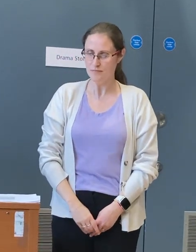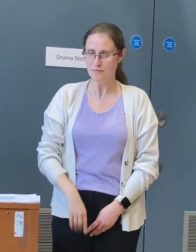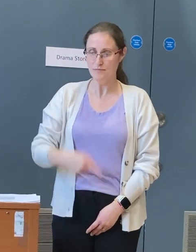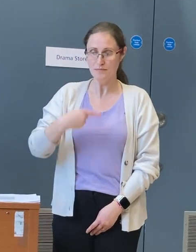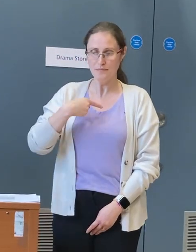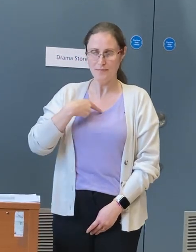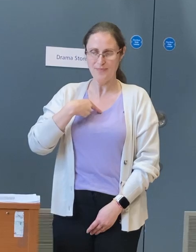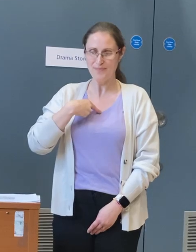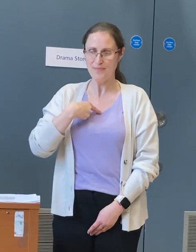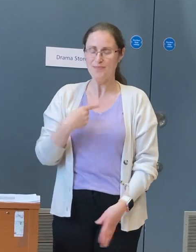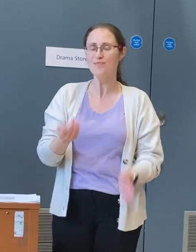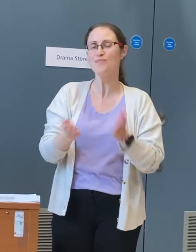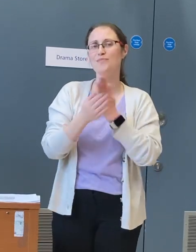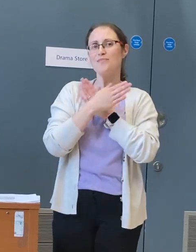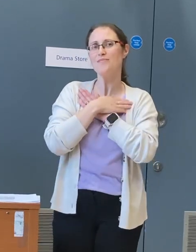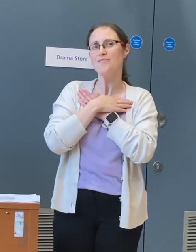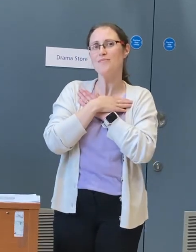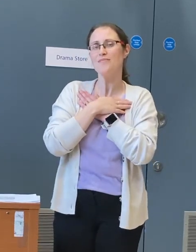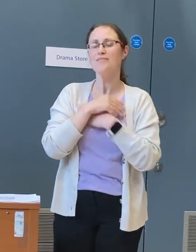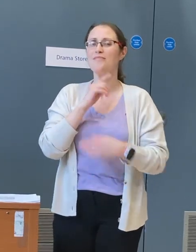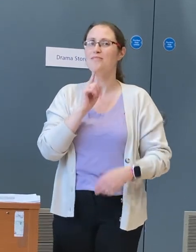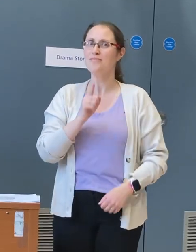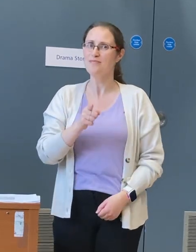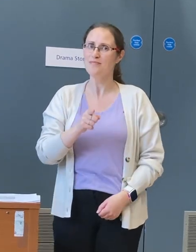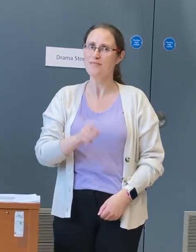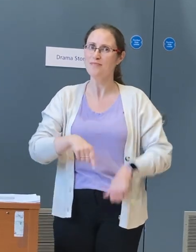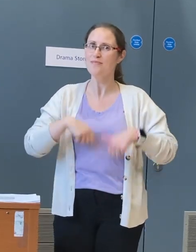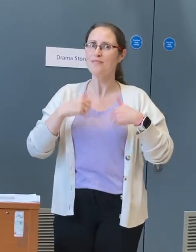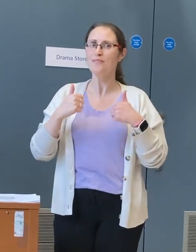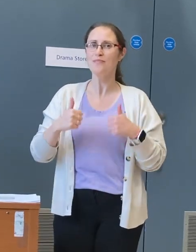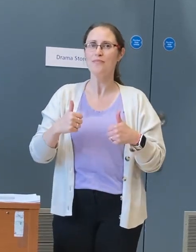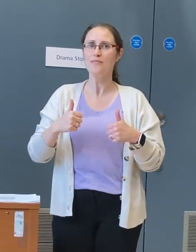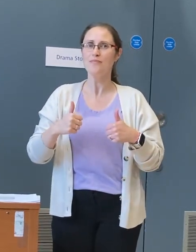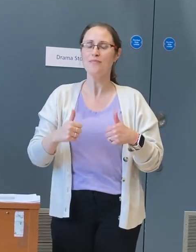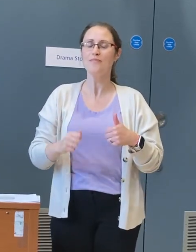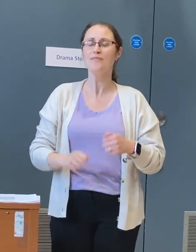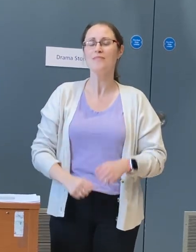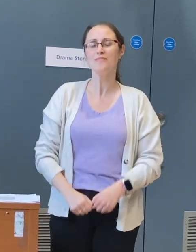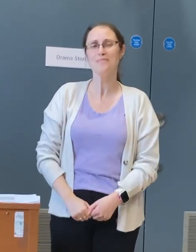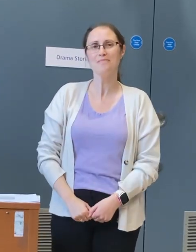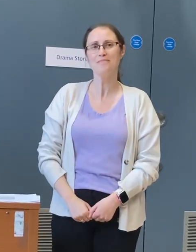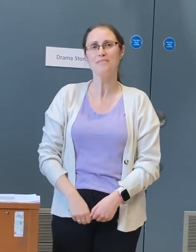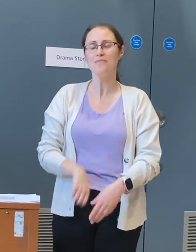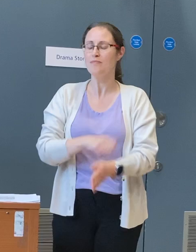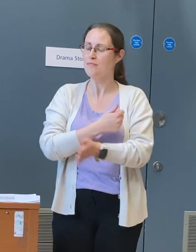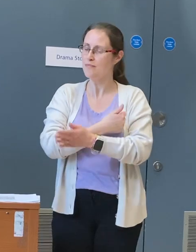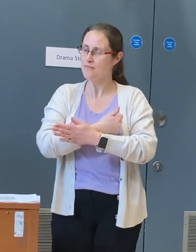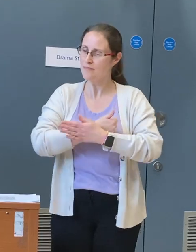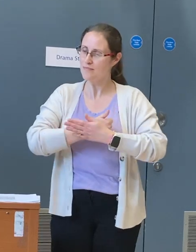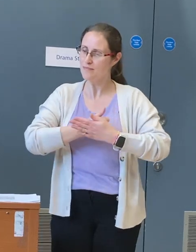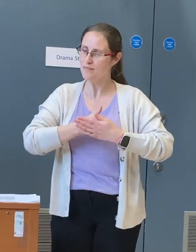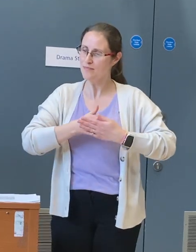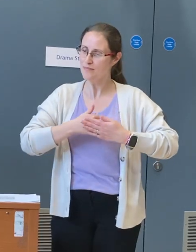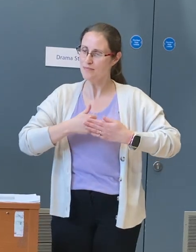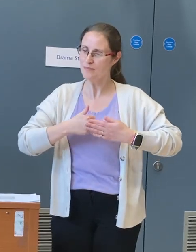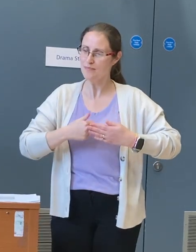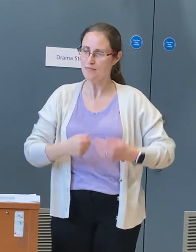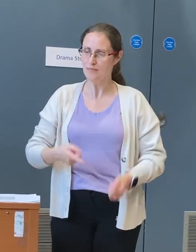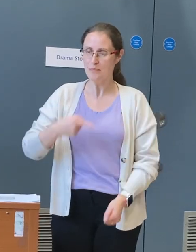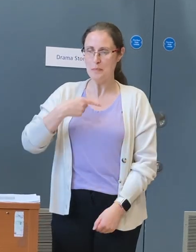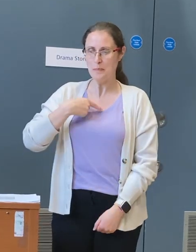But I'll never do it with you so long, so